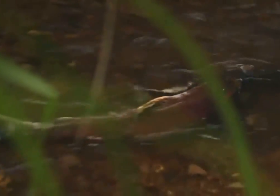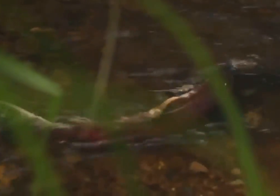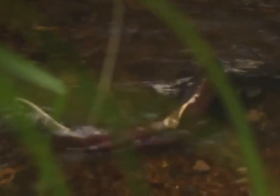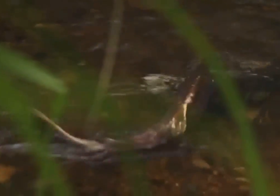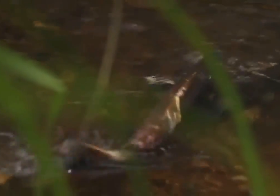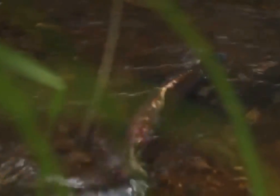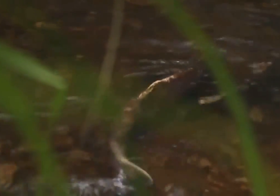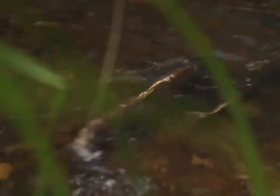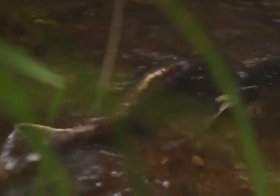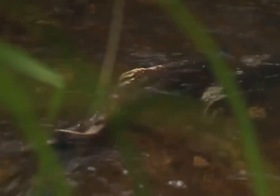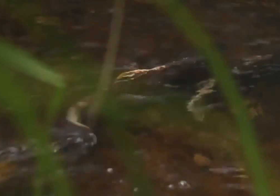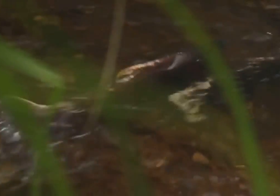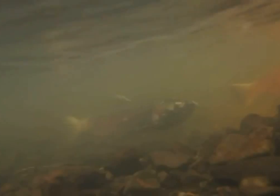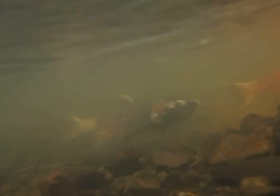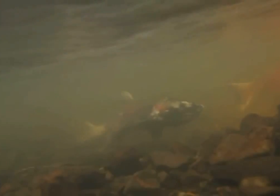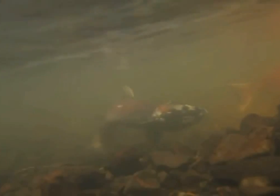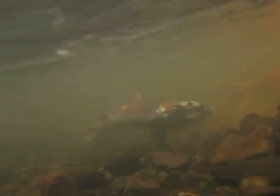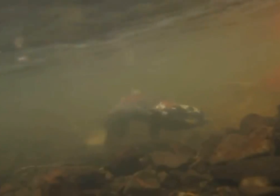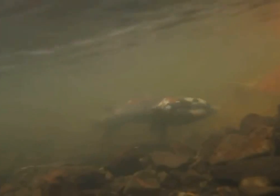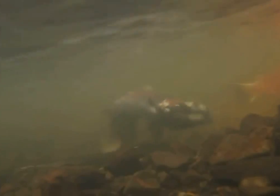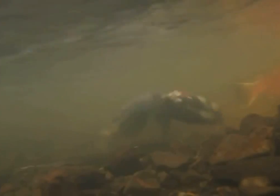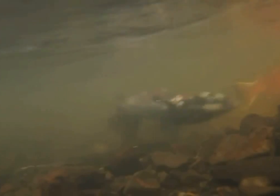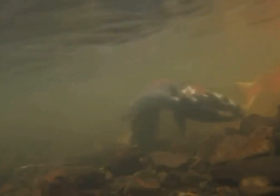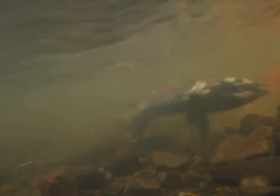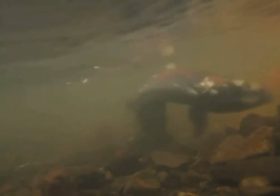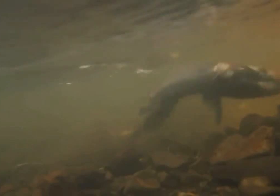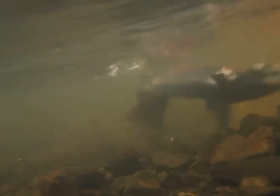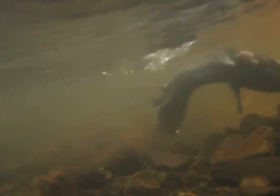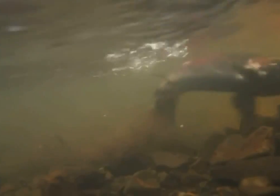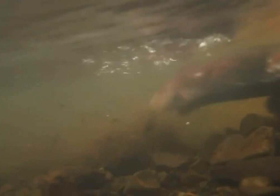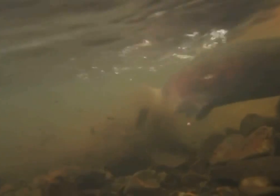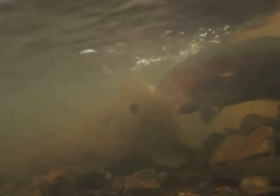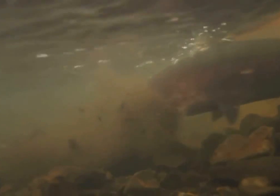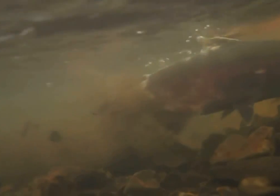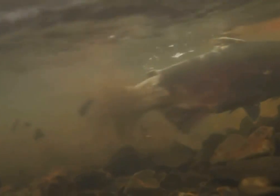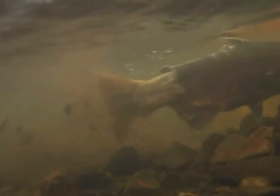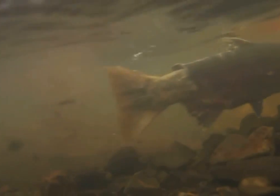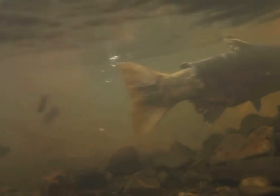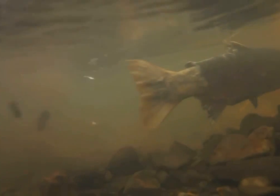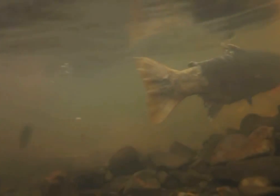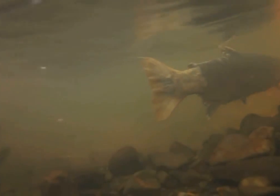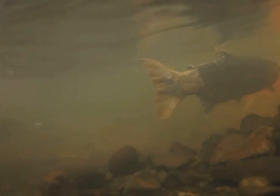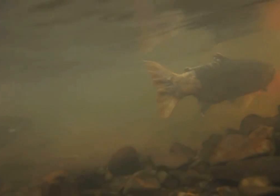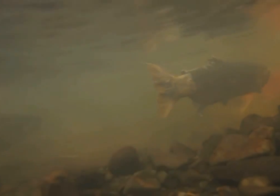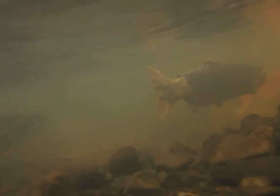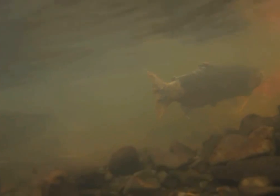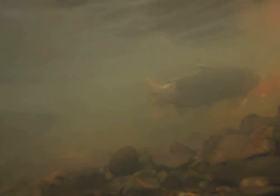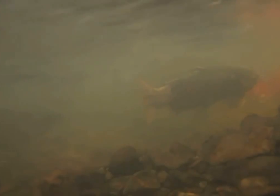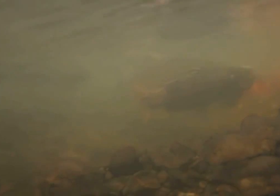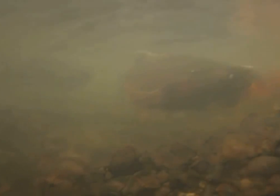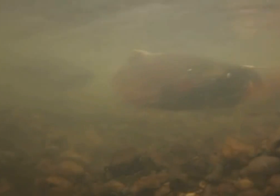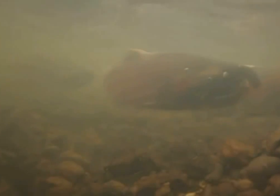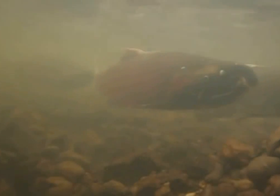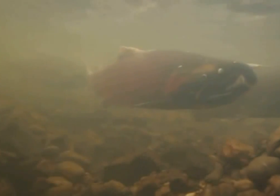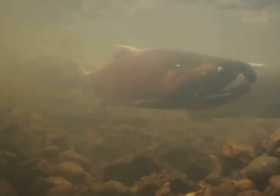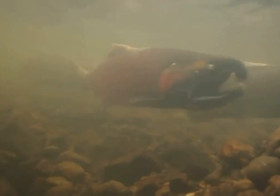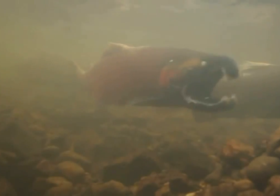eggs hidden under gravel and sediment in the river or creek bay. You can expect to find as many as 2,000 to 8